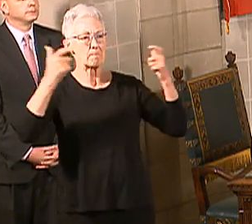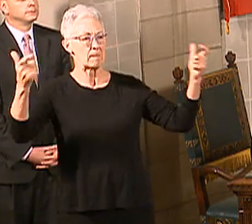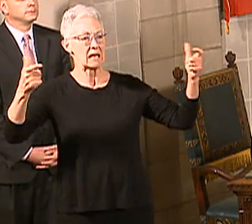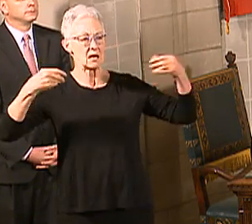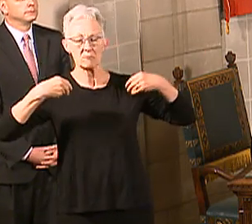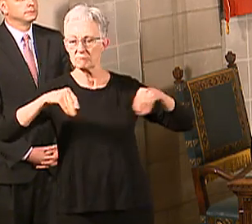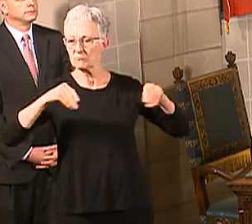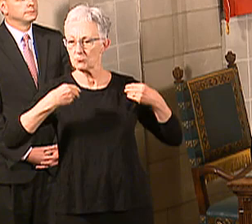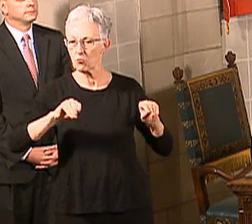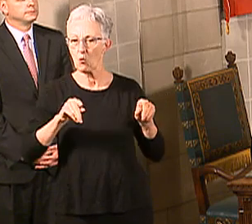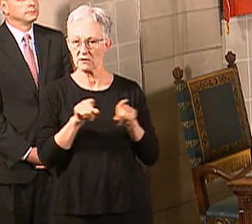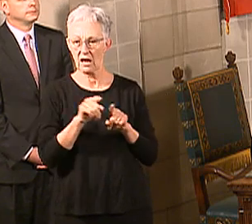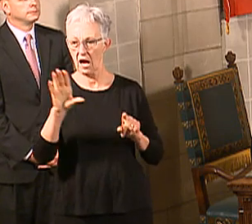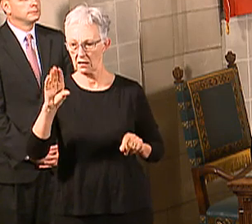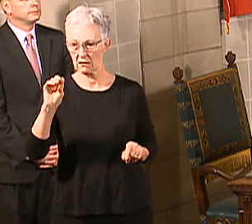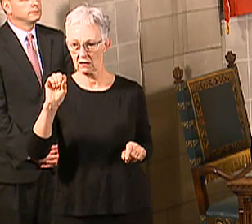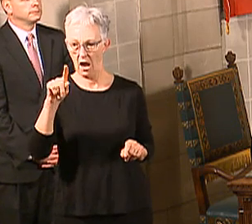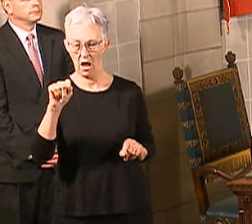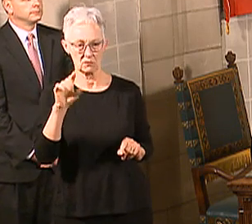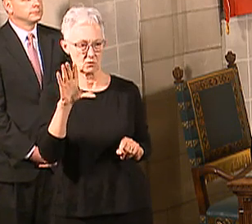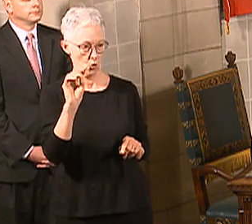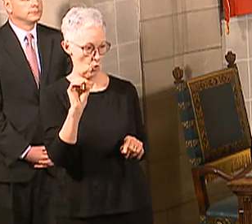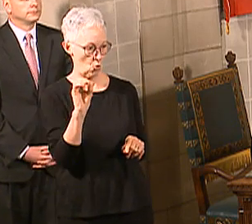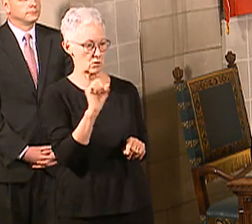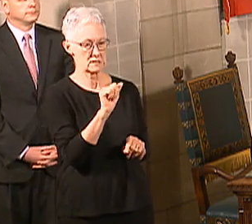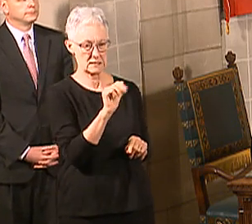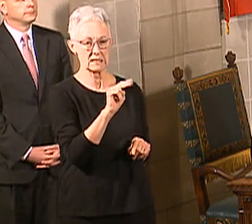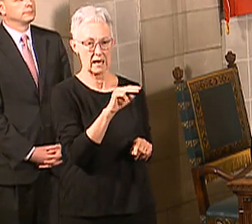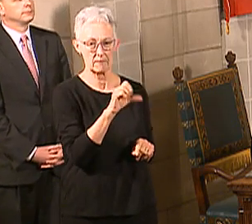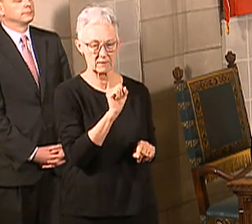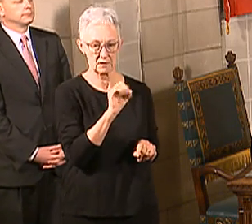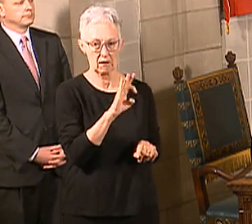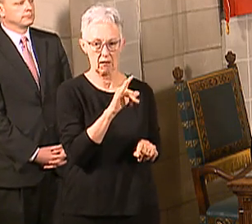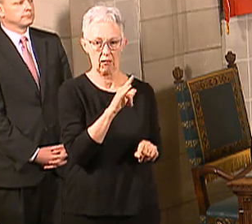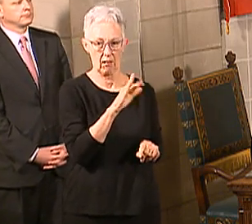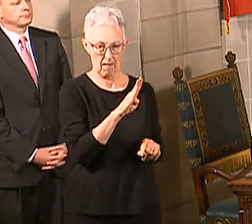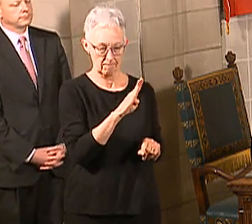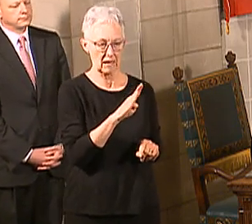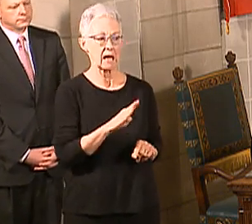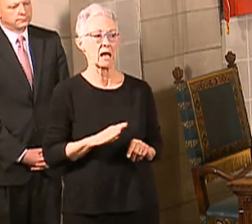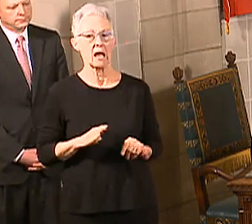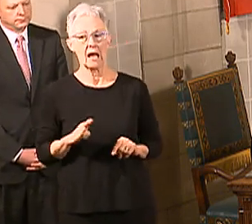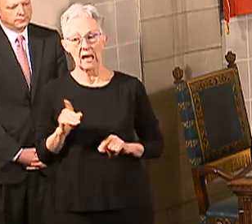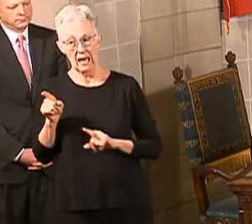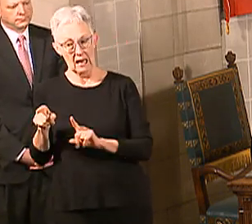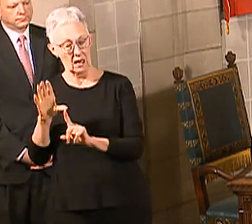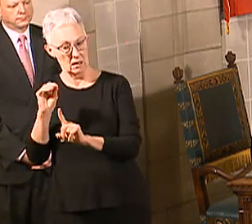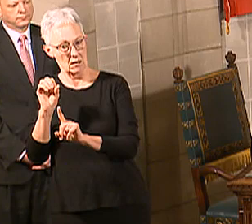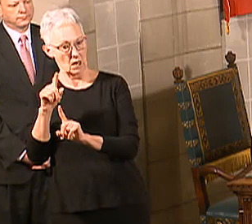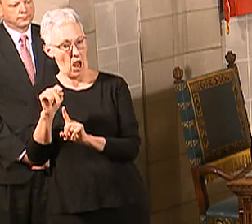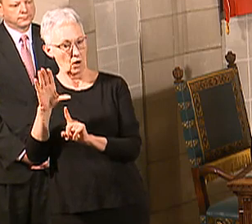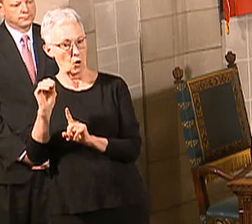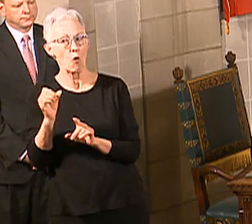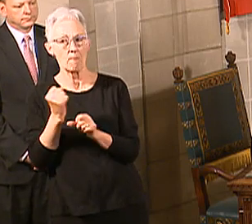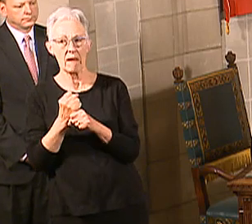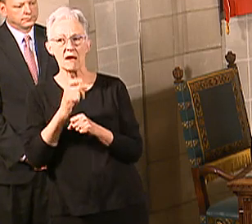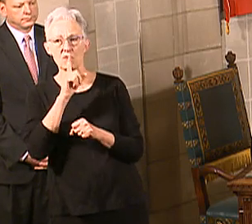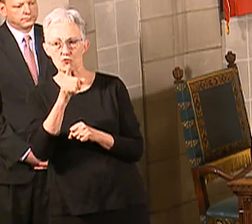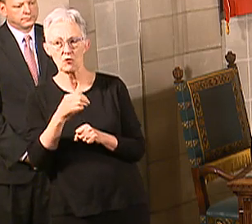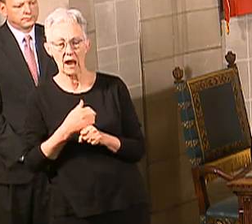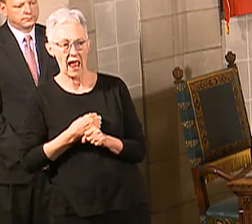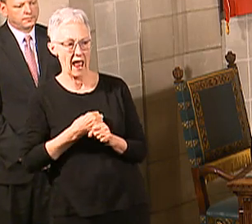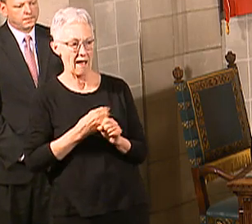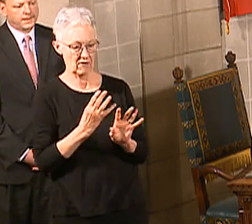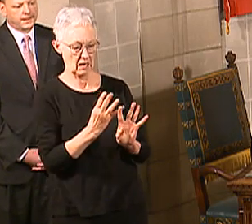the model for this. They've learned a lot, and so they have spaced out people six feet apart. They've got people making sure they don't gather in too big of groups.